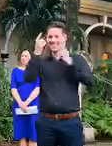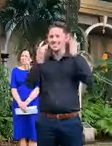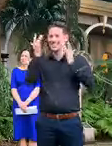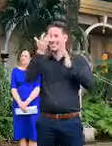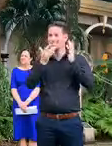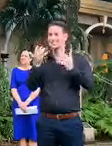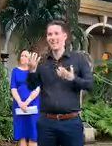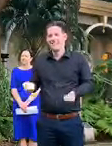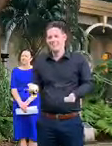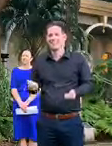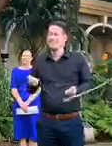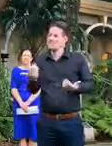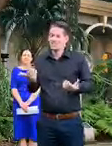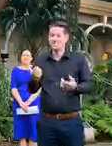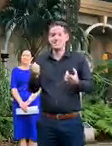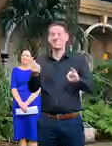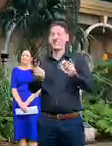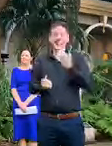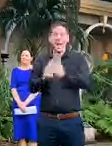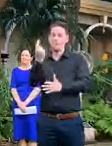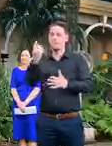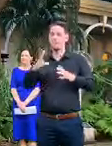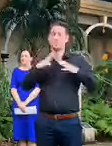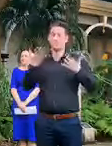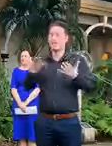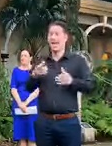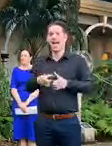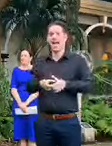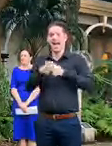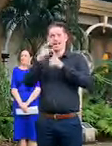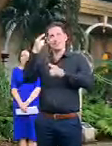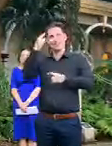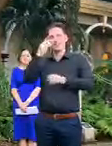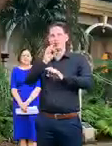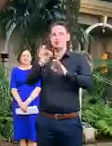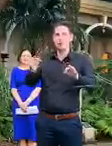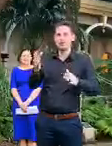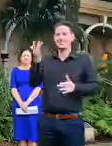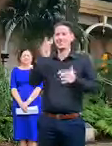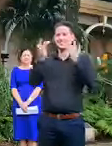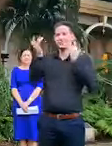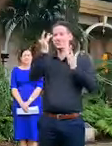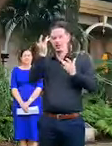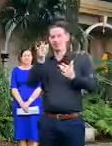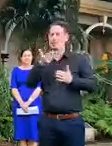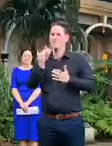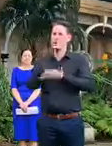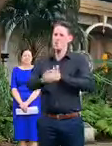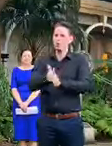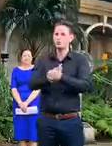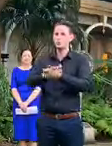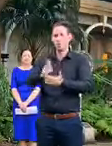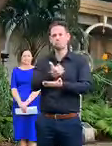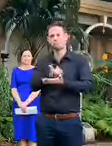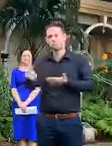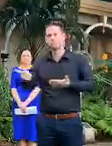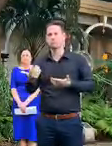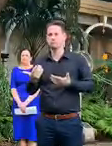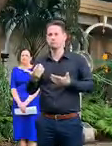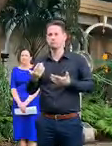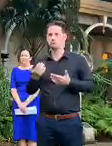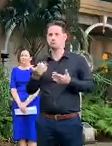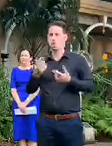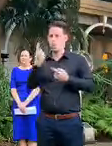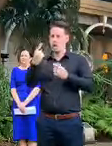touching your face it's so so hard not to do that so wash your hands maintain that